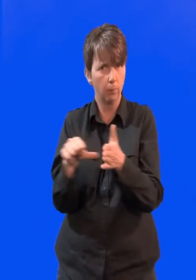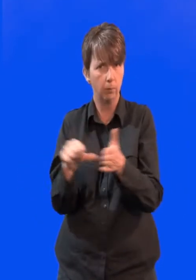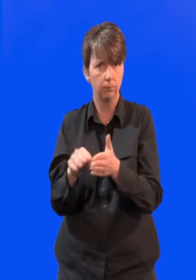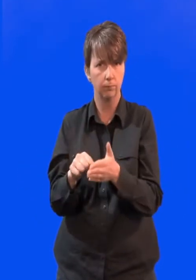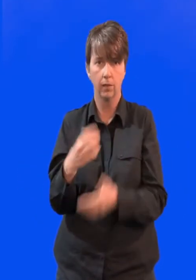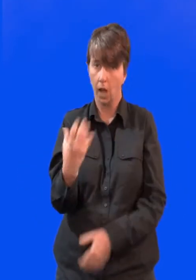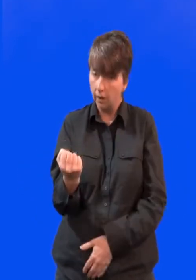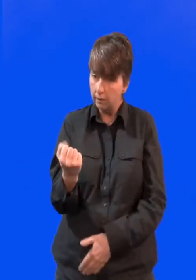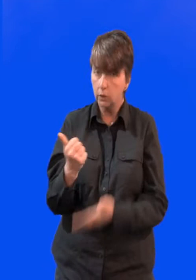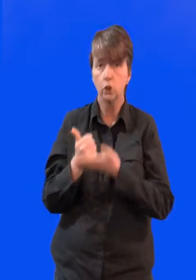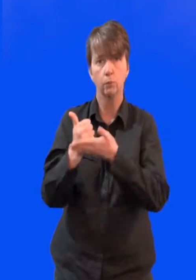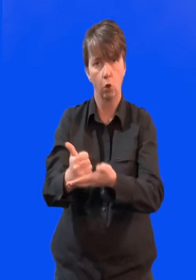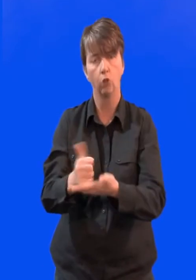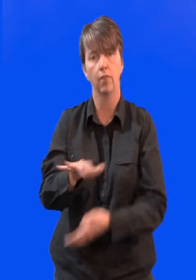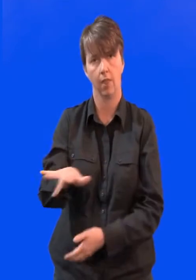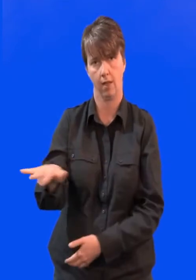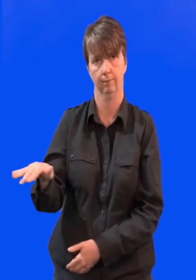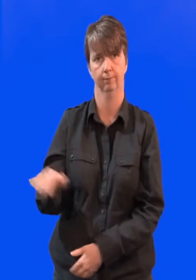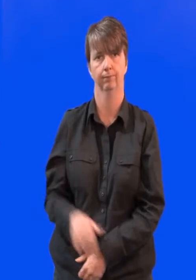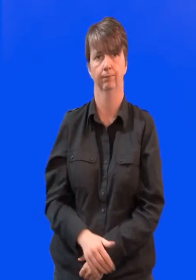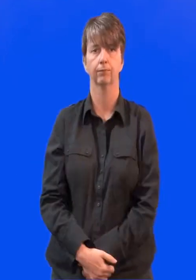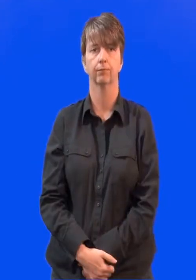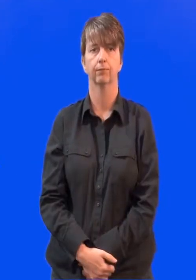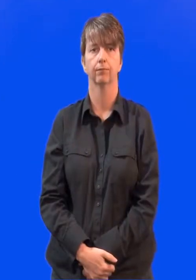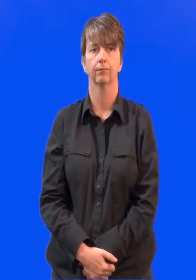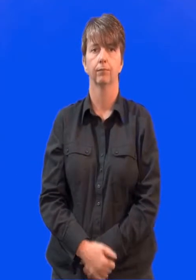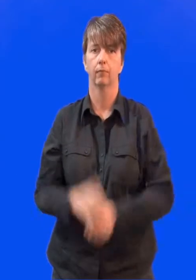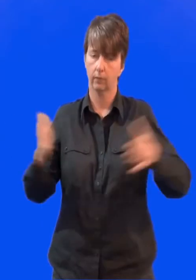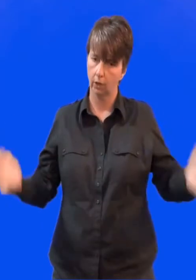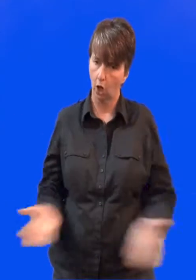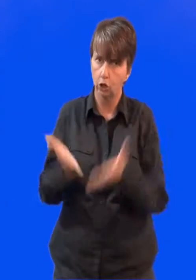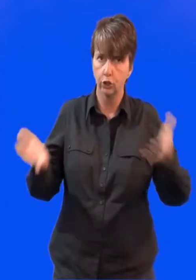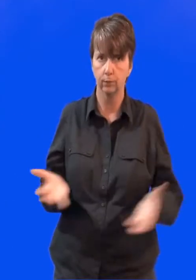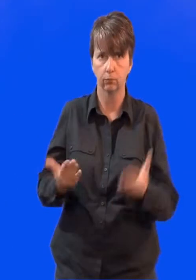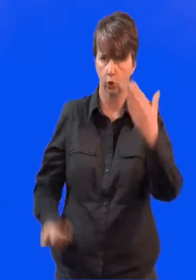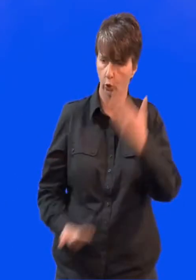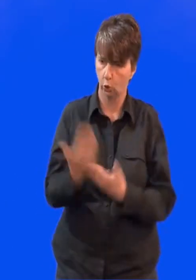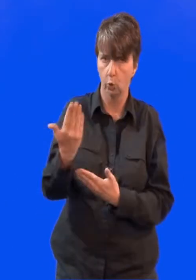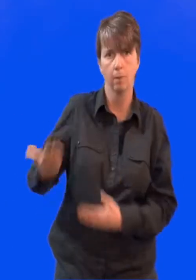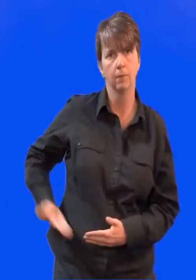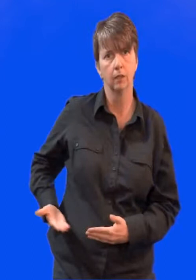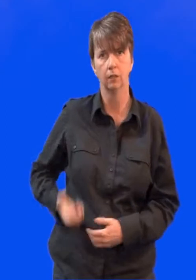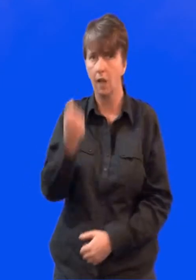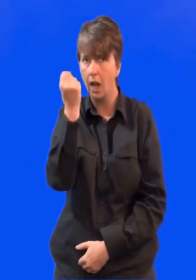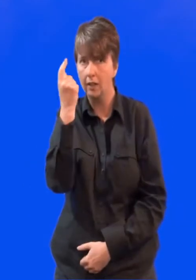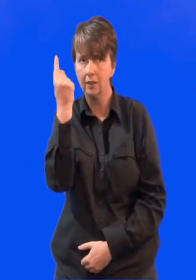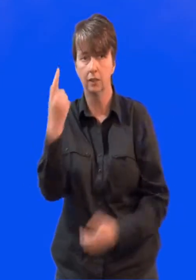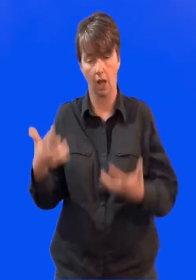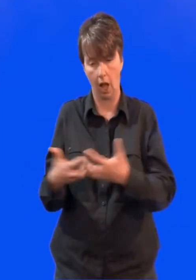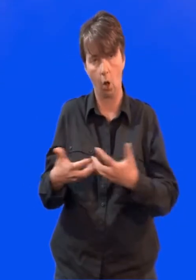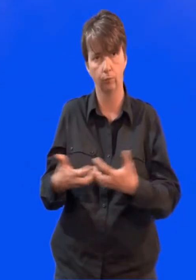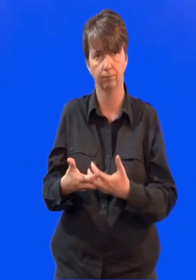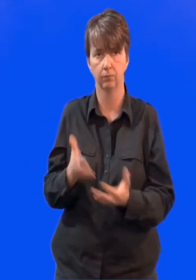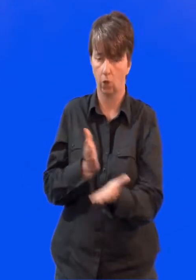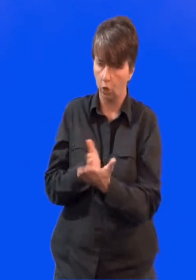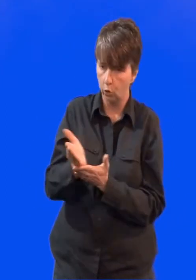helpful to people. Who can't remember things as well as they're used to. To be entrepreneurial in a successful business. Our council helps people run good